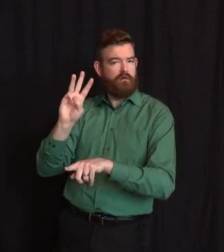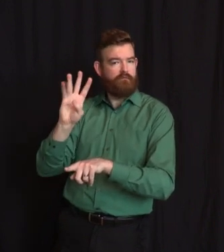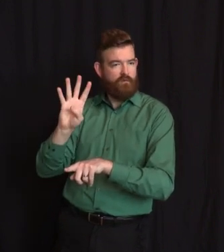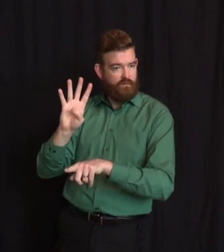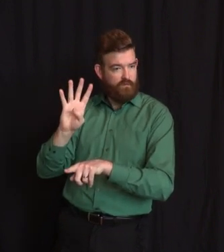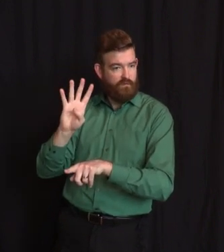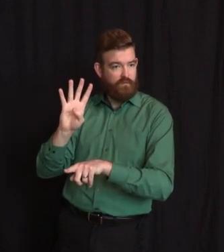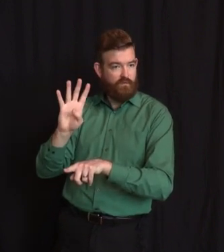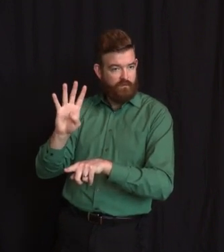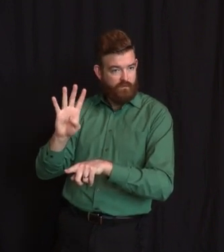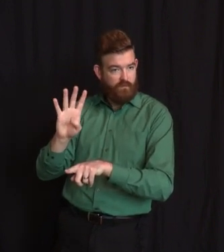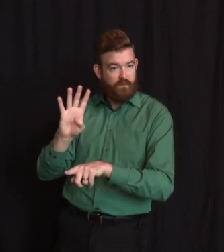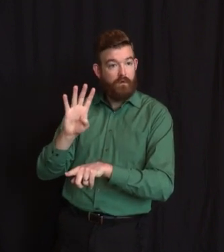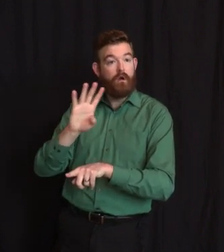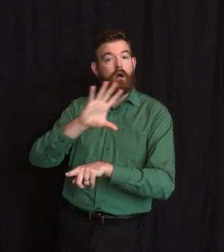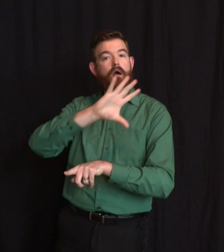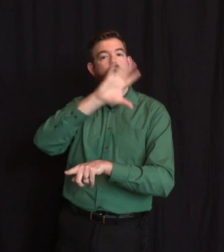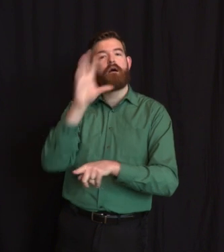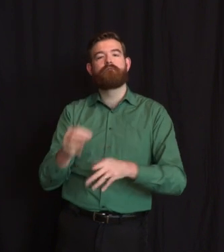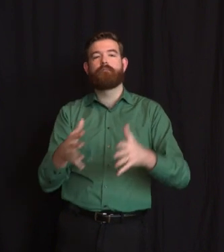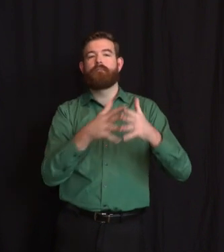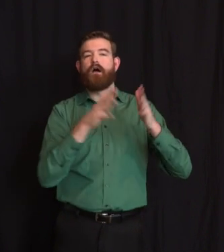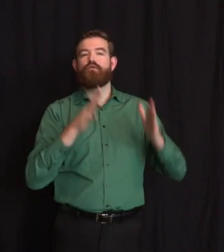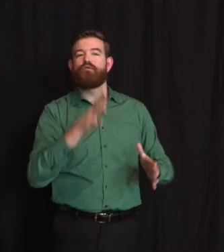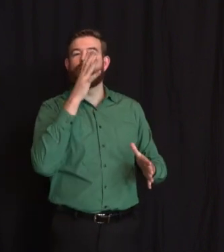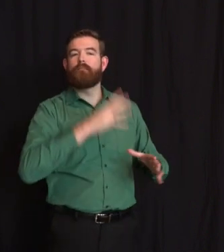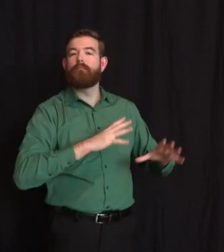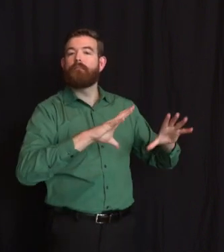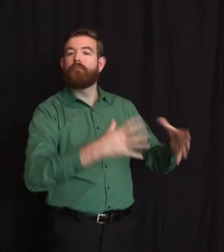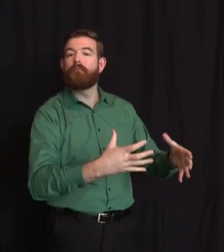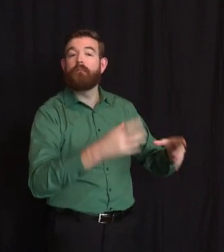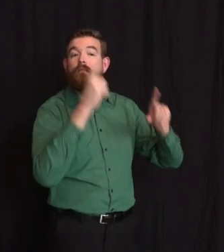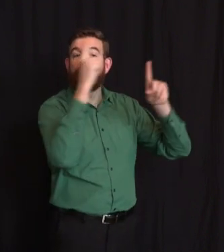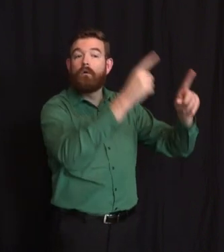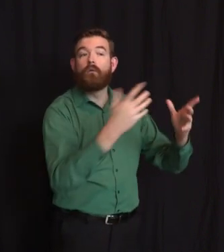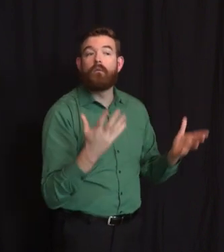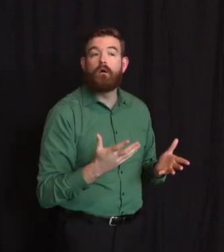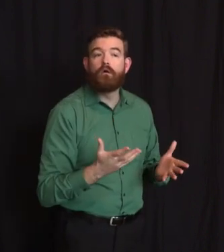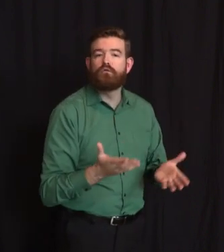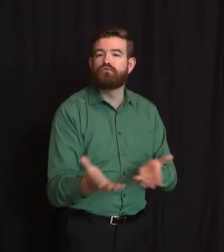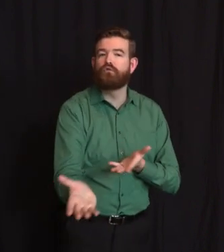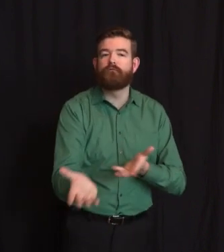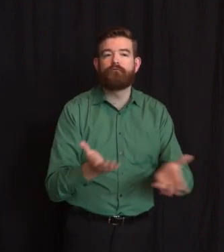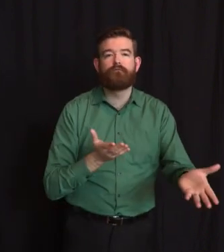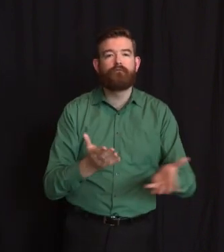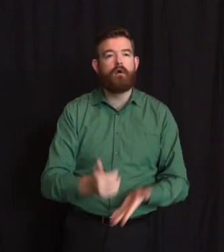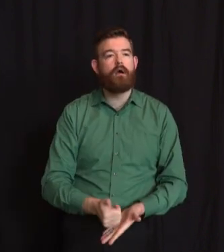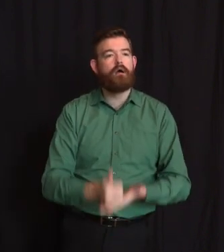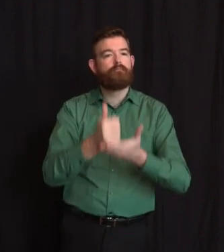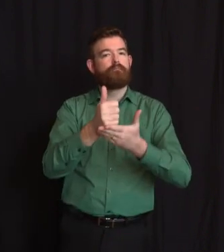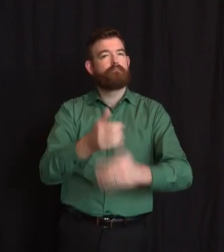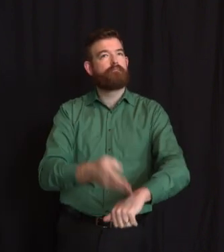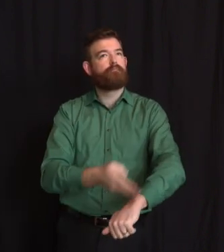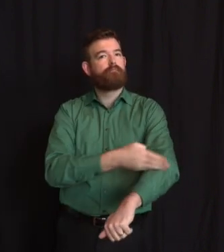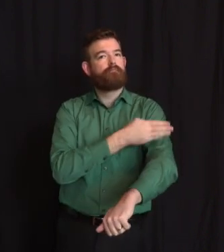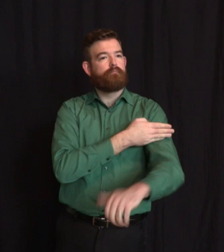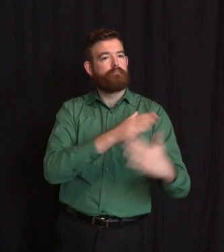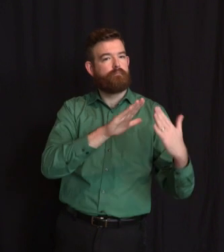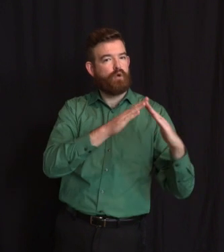has dedicated itself to bettering their community. This week, they got together to donate 40 hot meals to the frontline